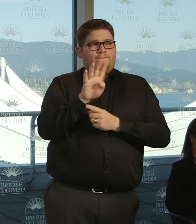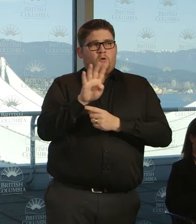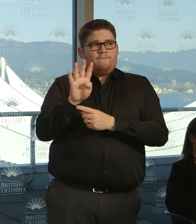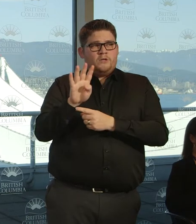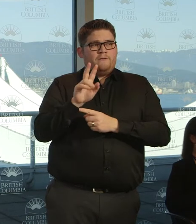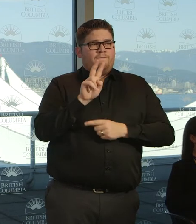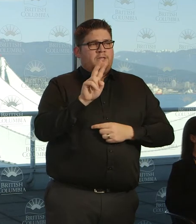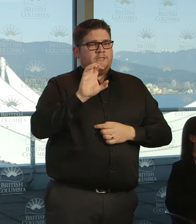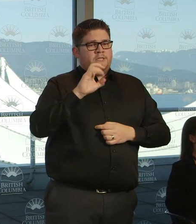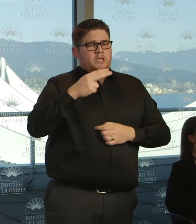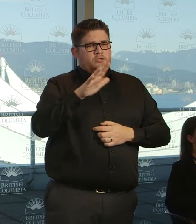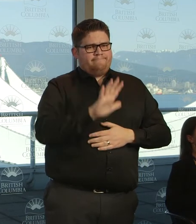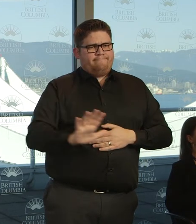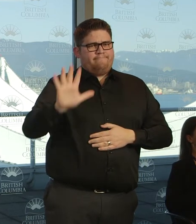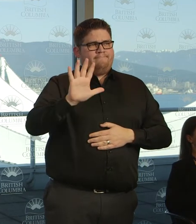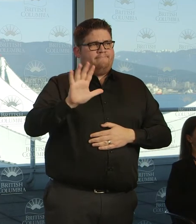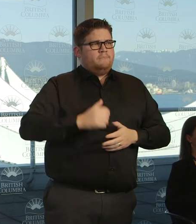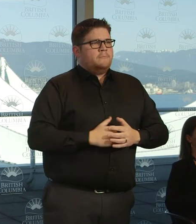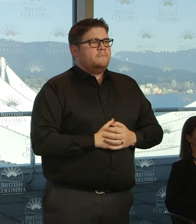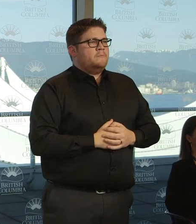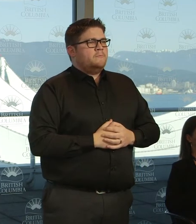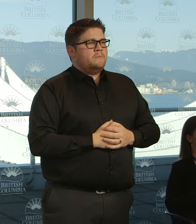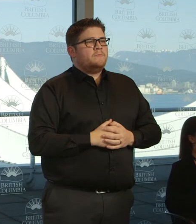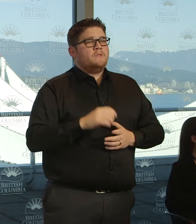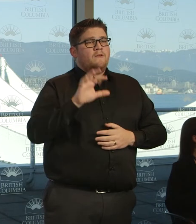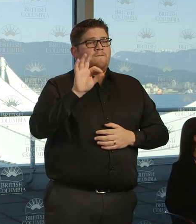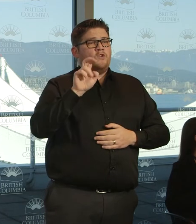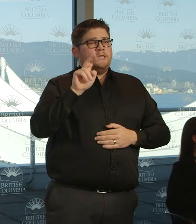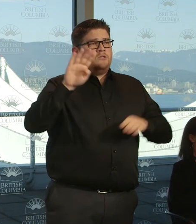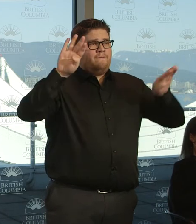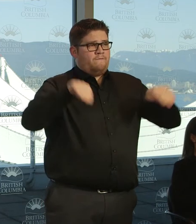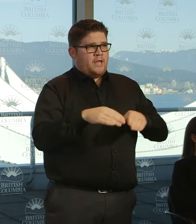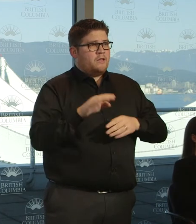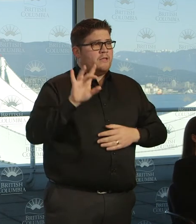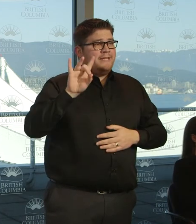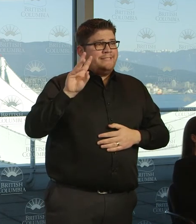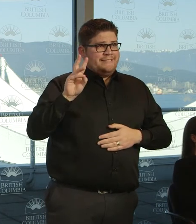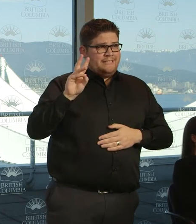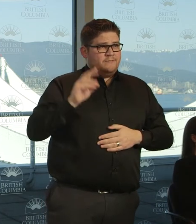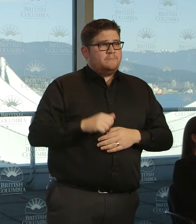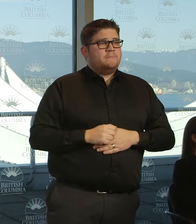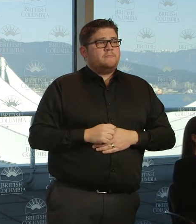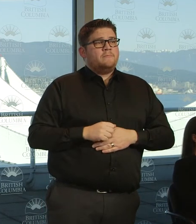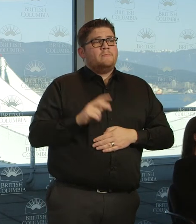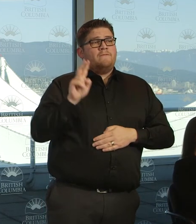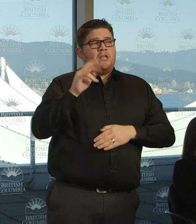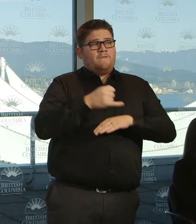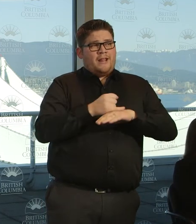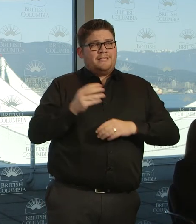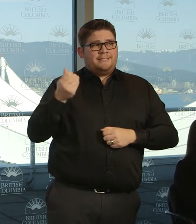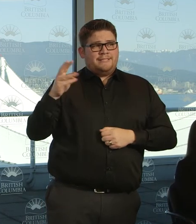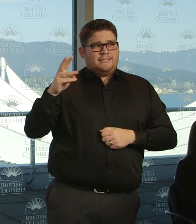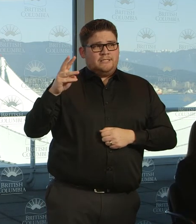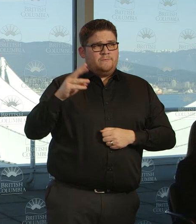Health, 58 in the Fraser Health Region, 16 on Vancouver Island, 9 in the Interior Health Region, and 4 in